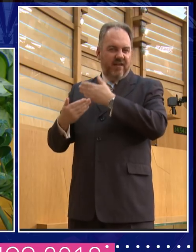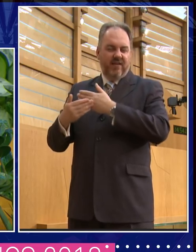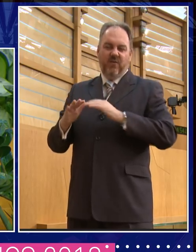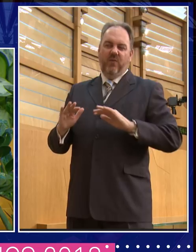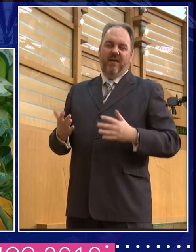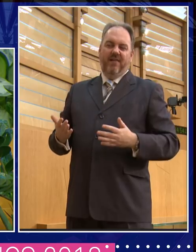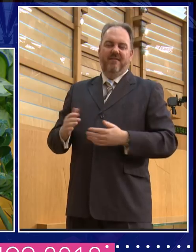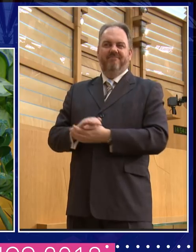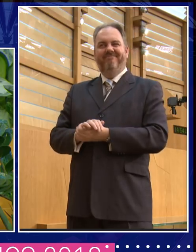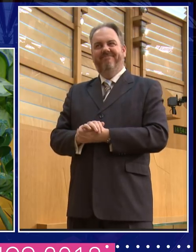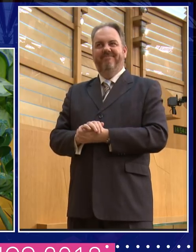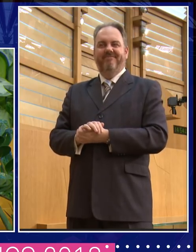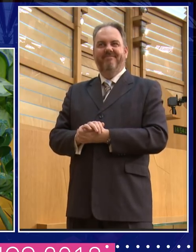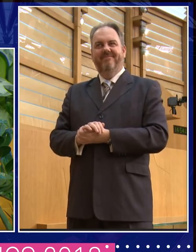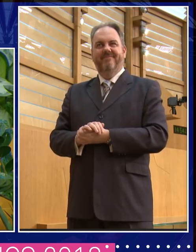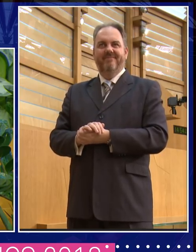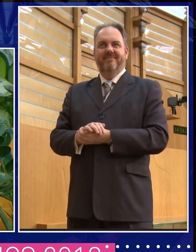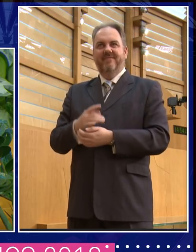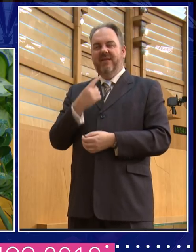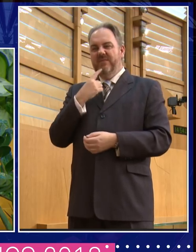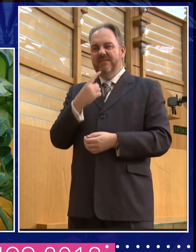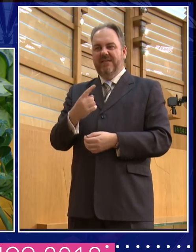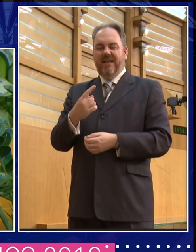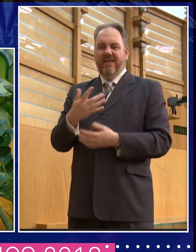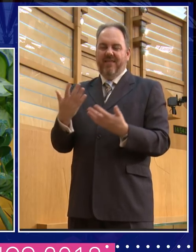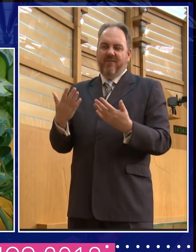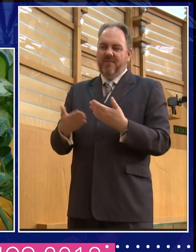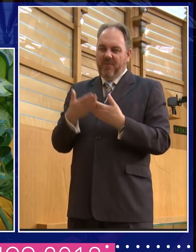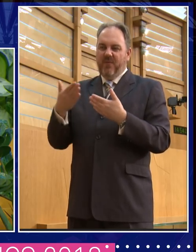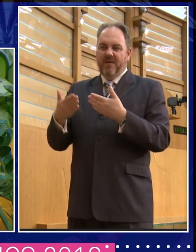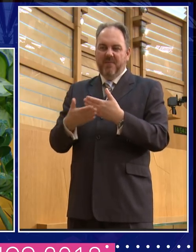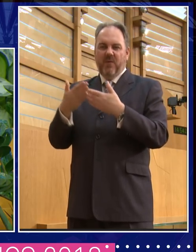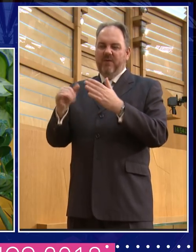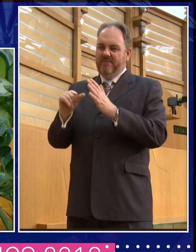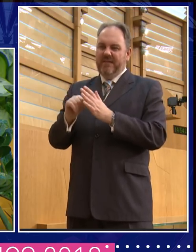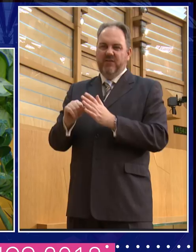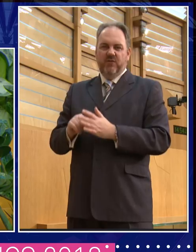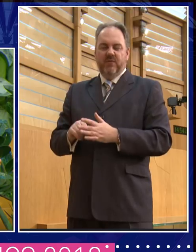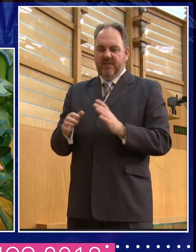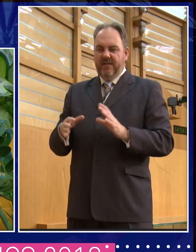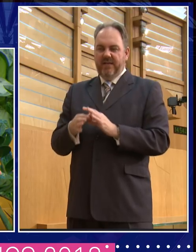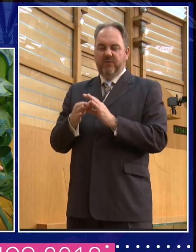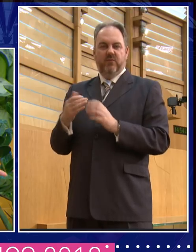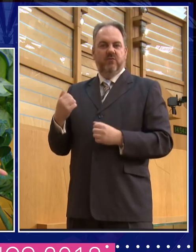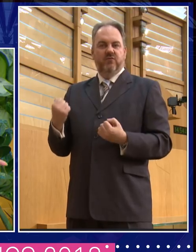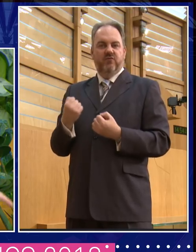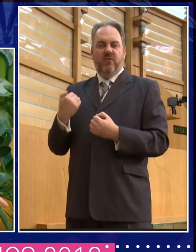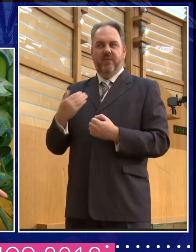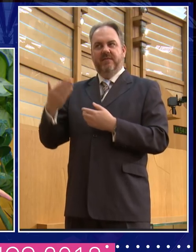um, brought all kinds of issues into strong relief. Look, I didn't notice Penelope